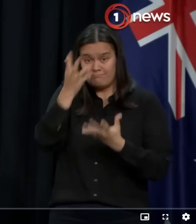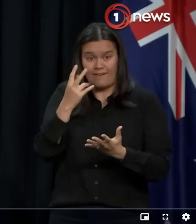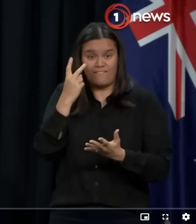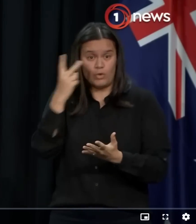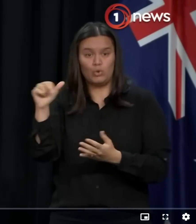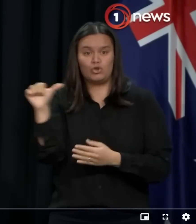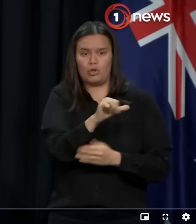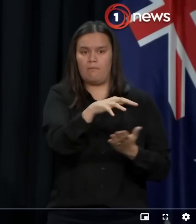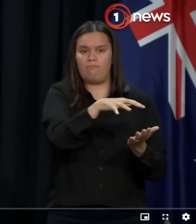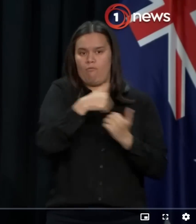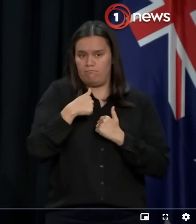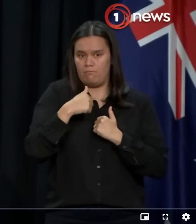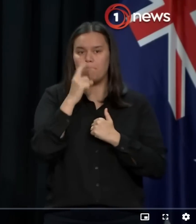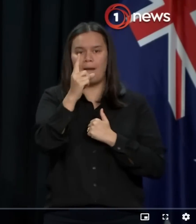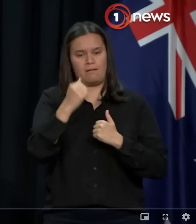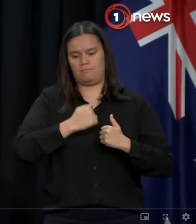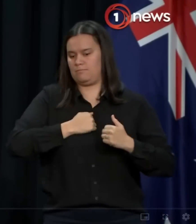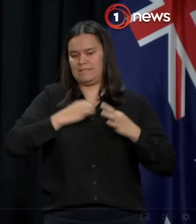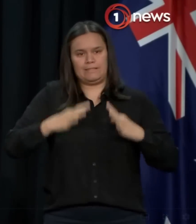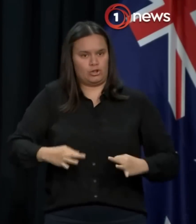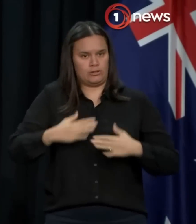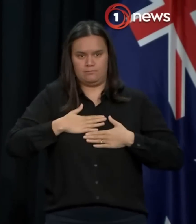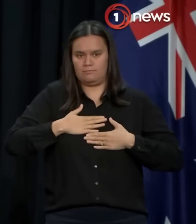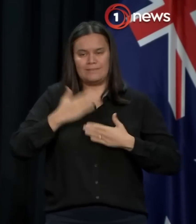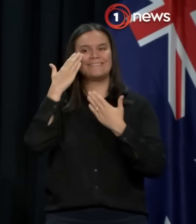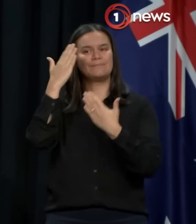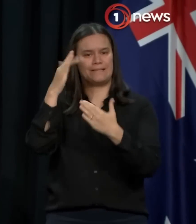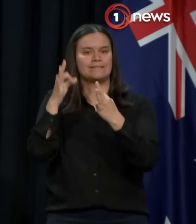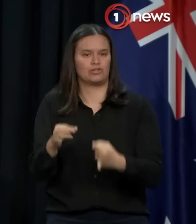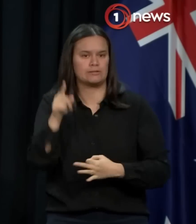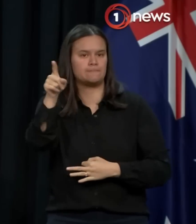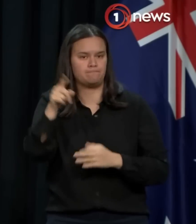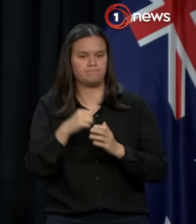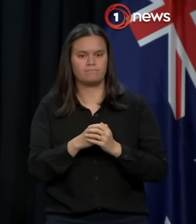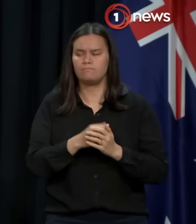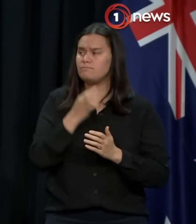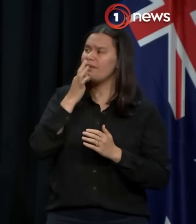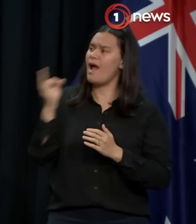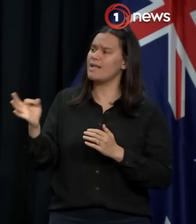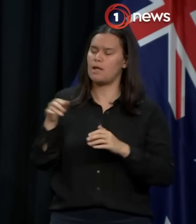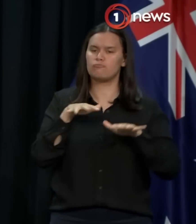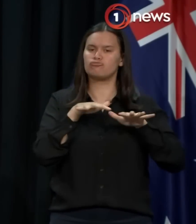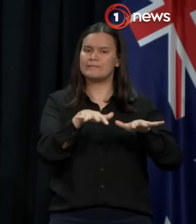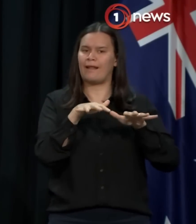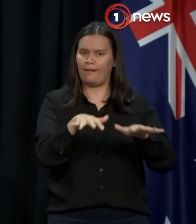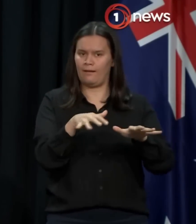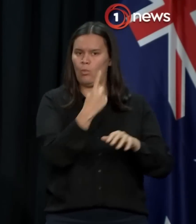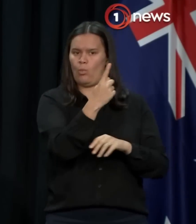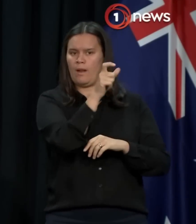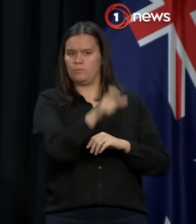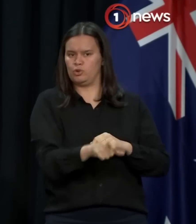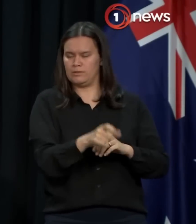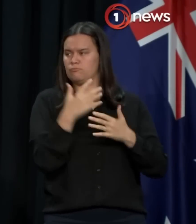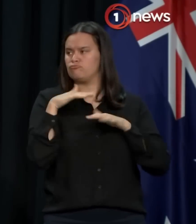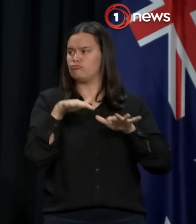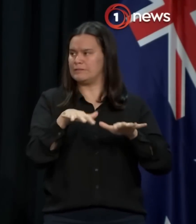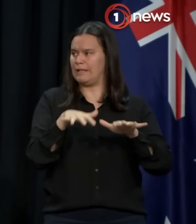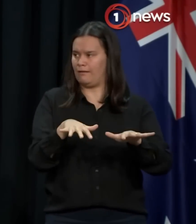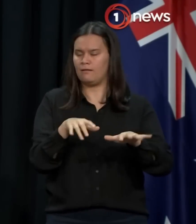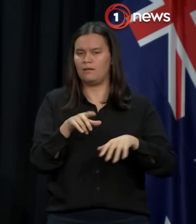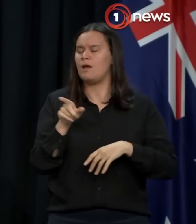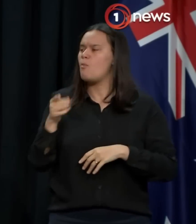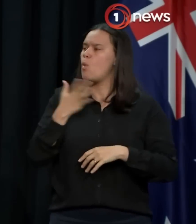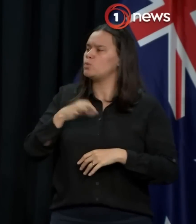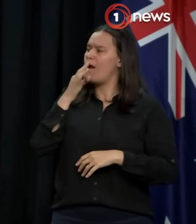Sean. I just wanted to ask you, given comments by Keir Starmer in Britain, how do you and how does this government define a woman?